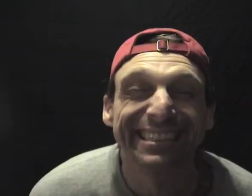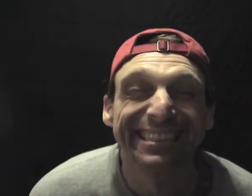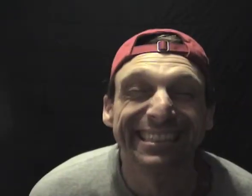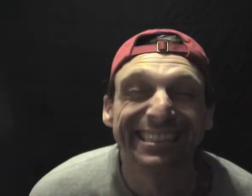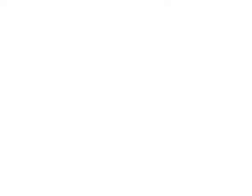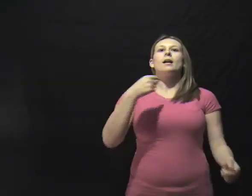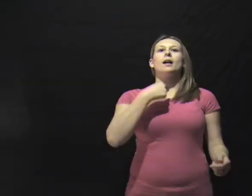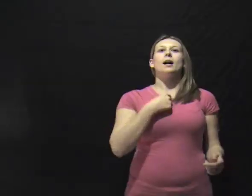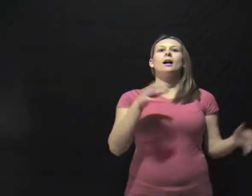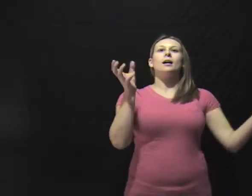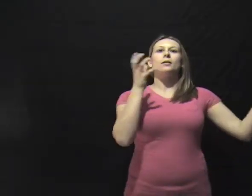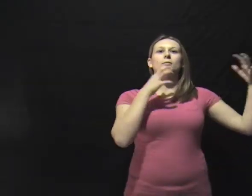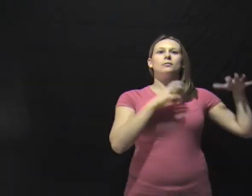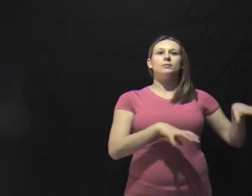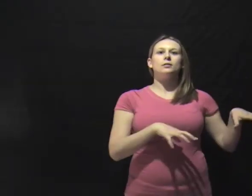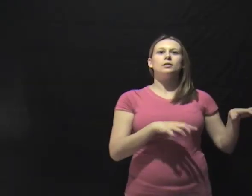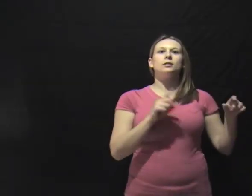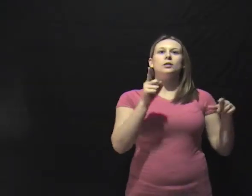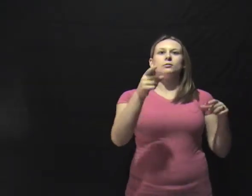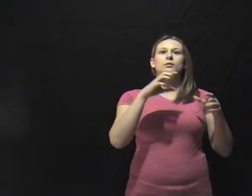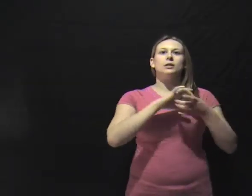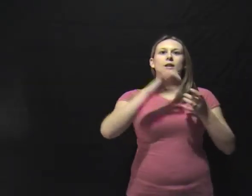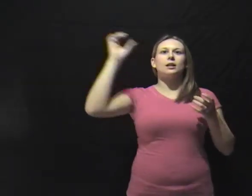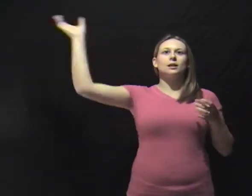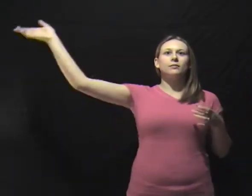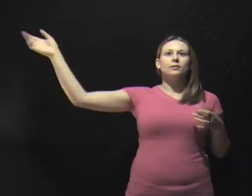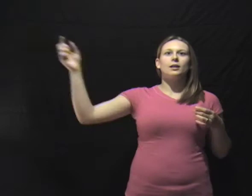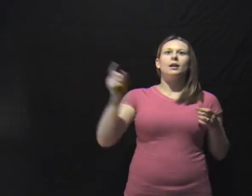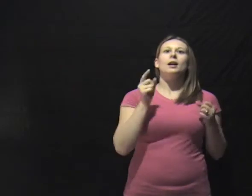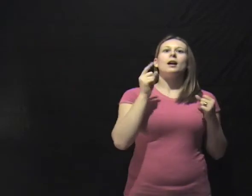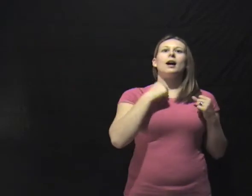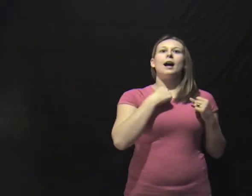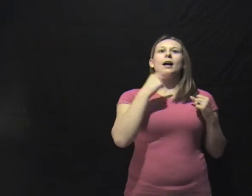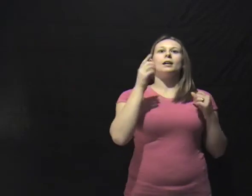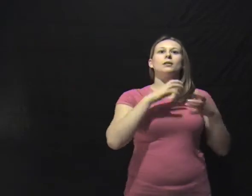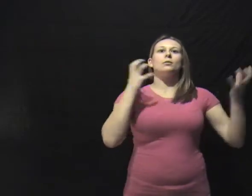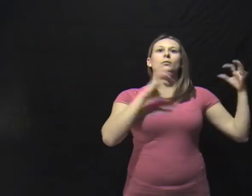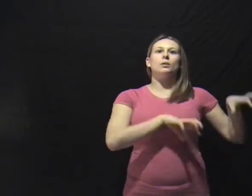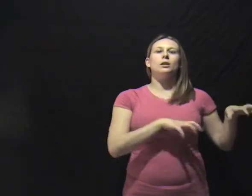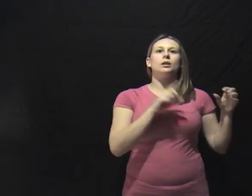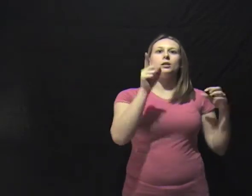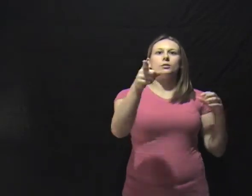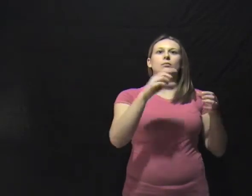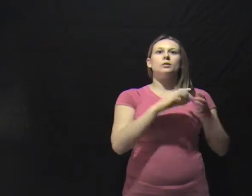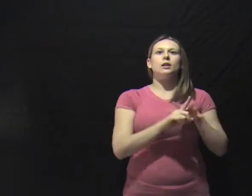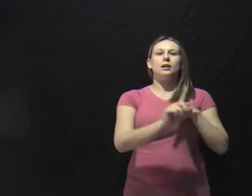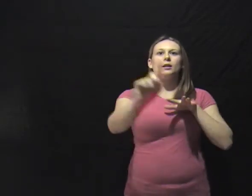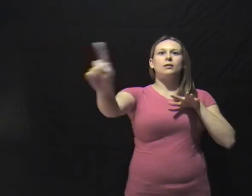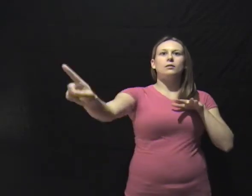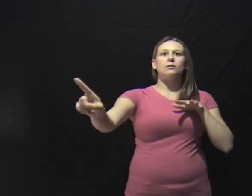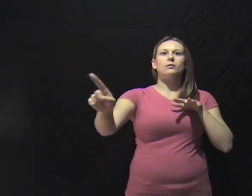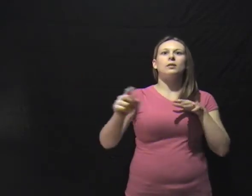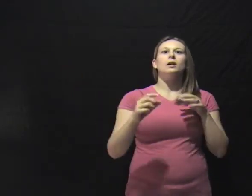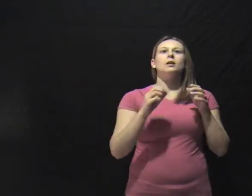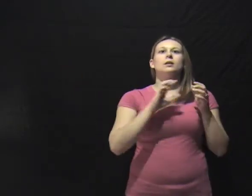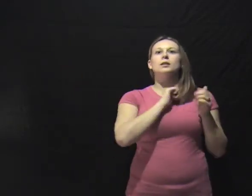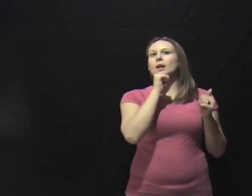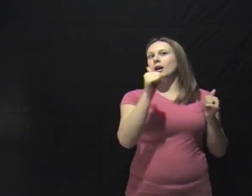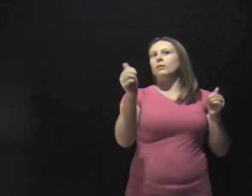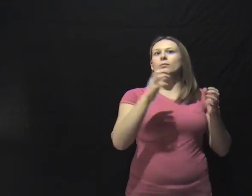I won't let you leave I won't let you leave Not to put